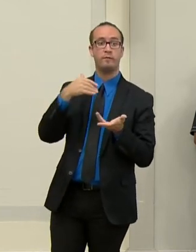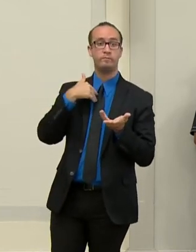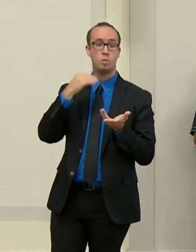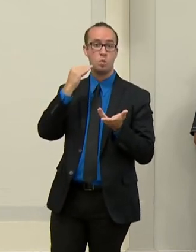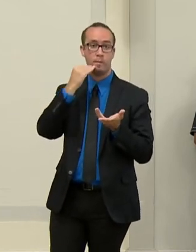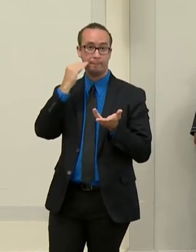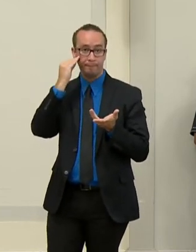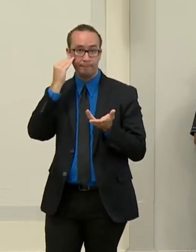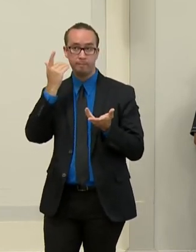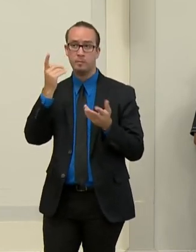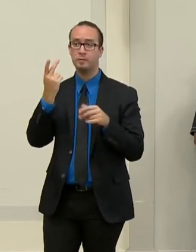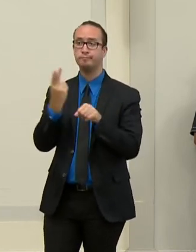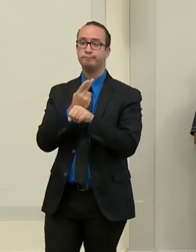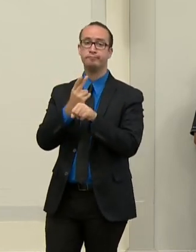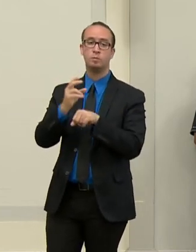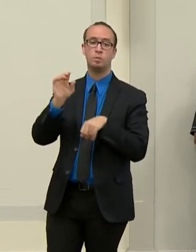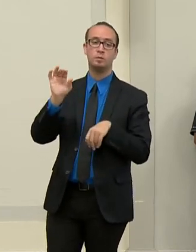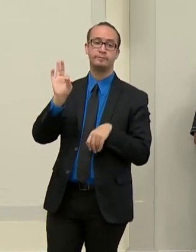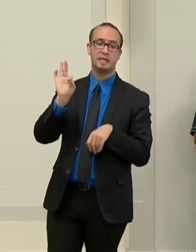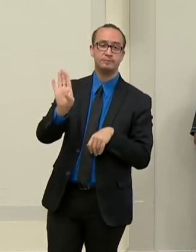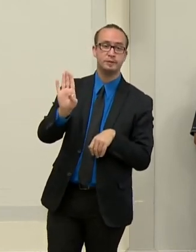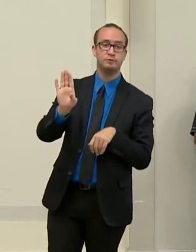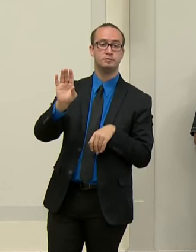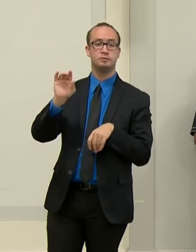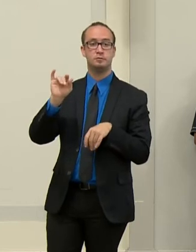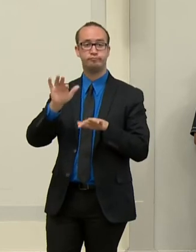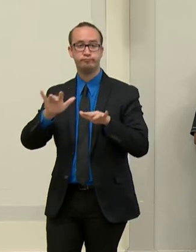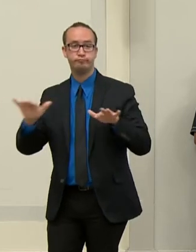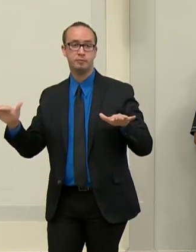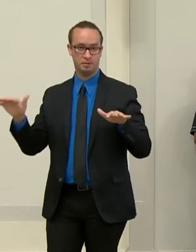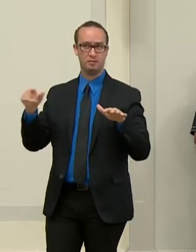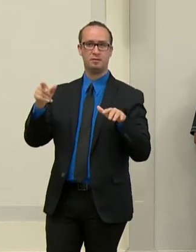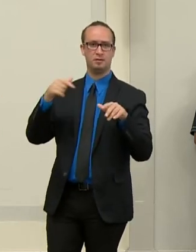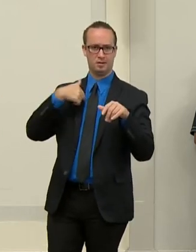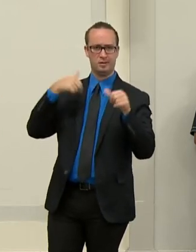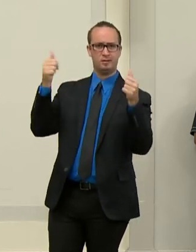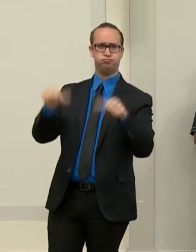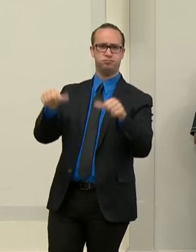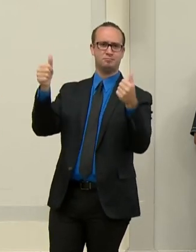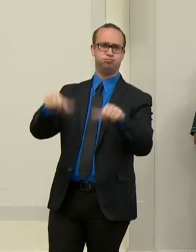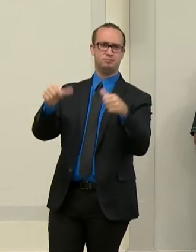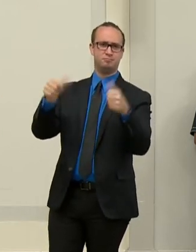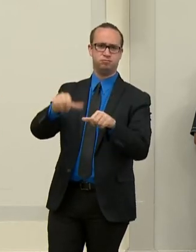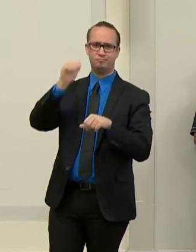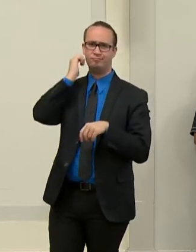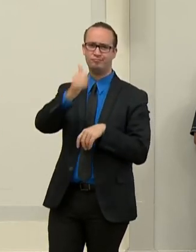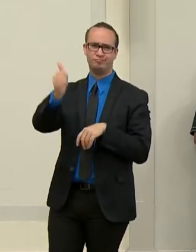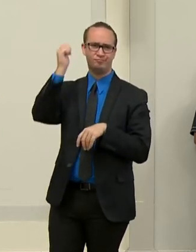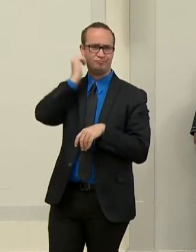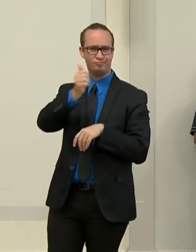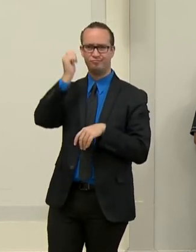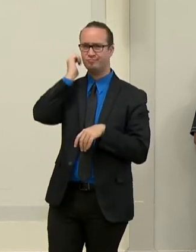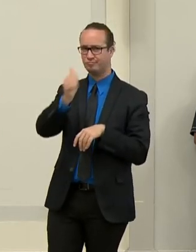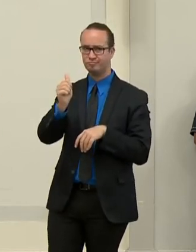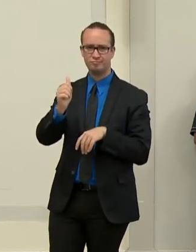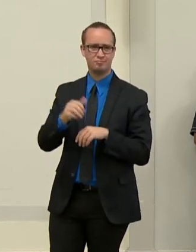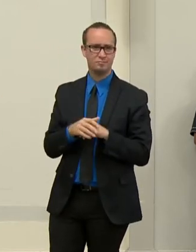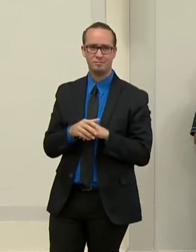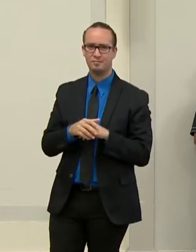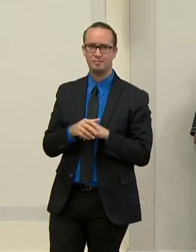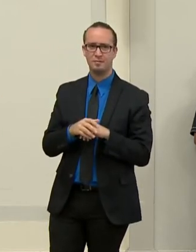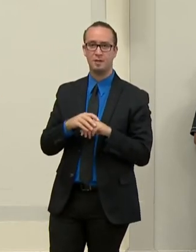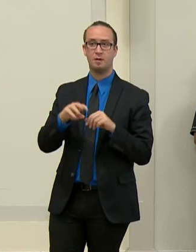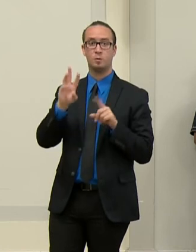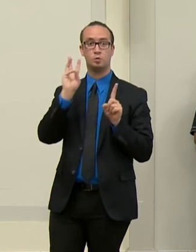posting twice a day, as the, as the bureau had just said, and we're definitely updating our website, the page on our website. It's at, um,